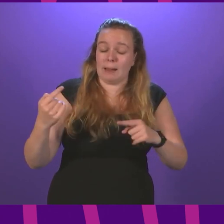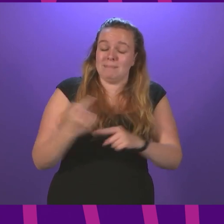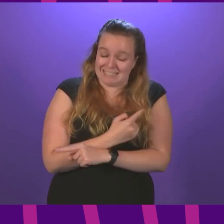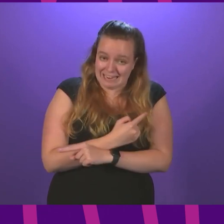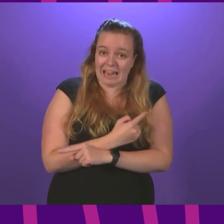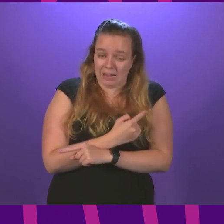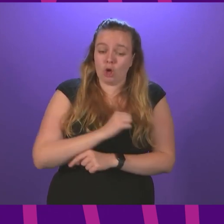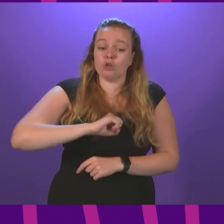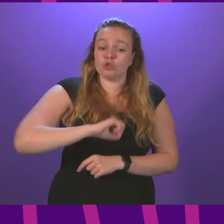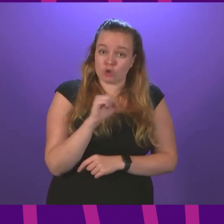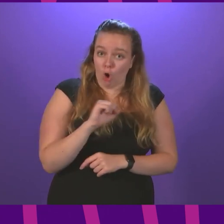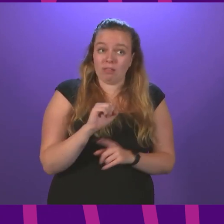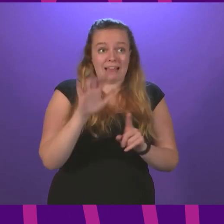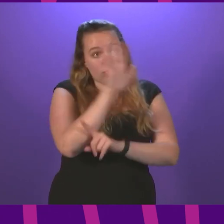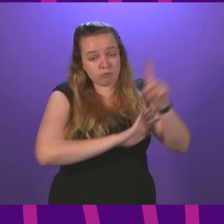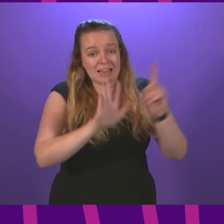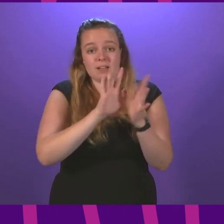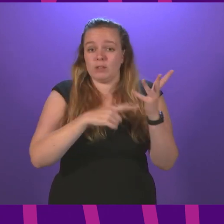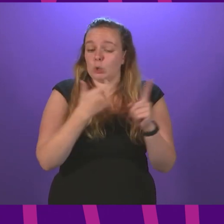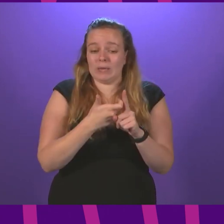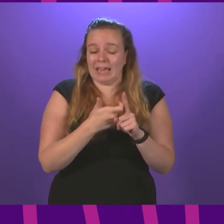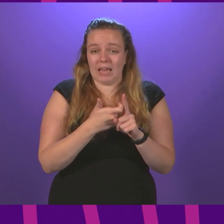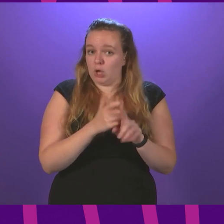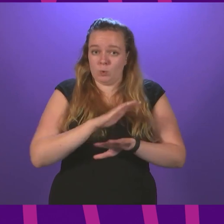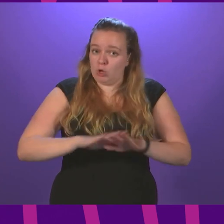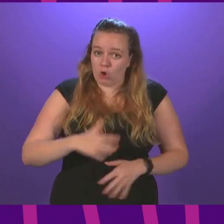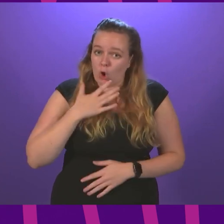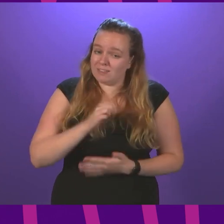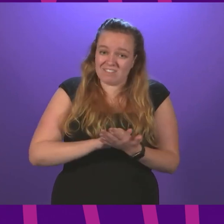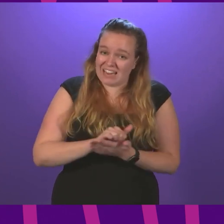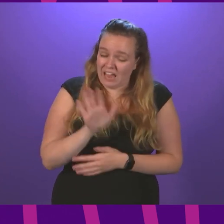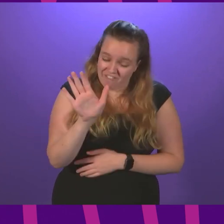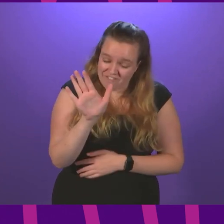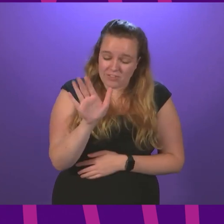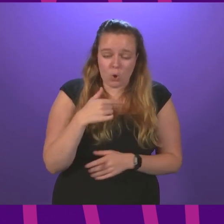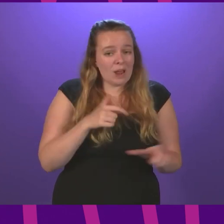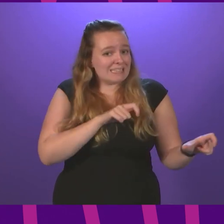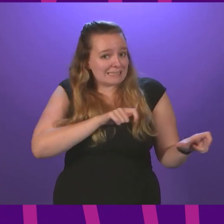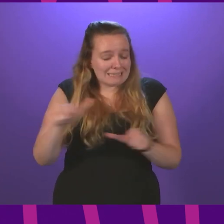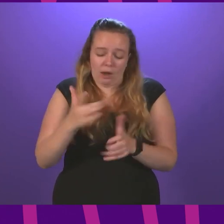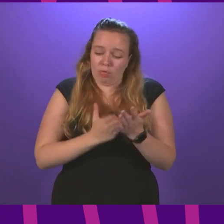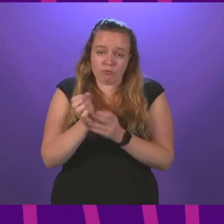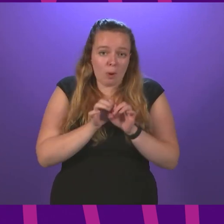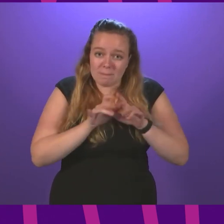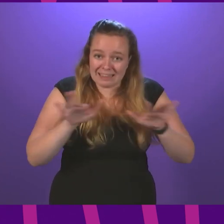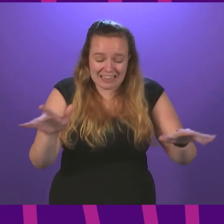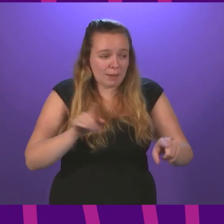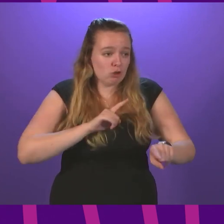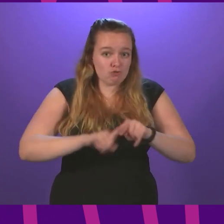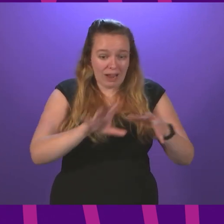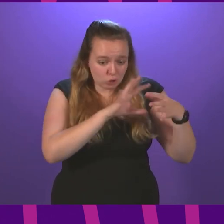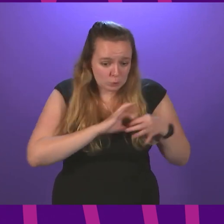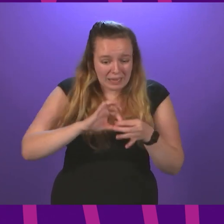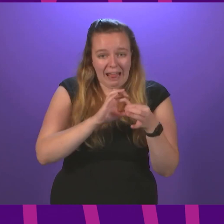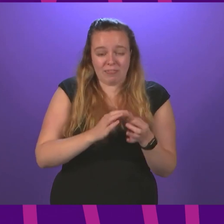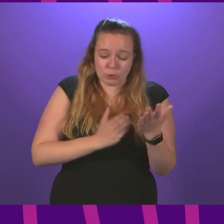that Scotland and the rest of the UK will not forgive. We are still in a pandemic, trying together to get through this